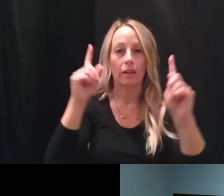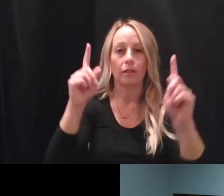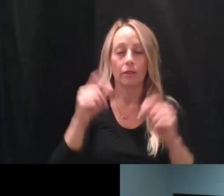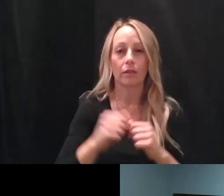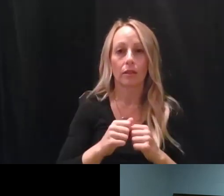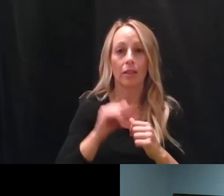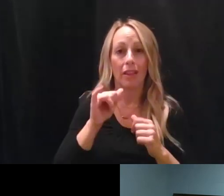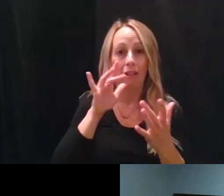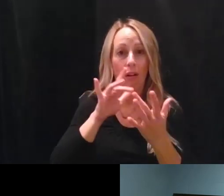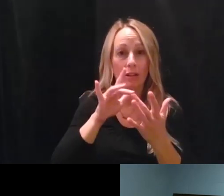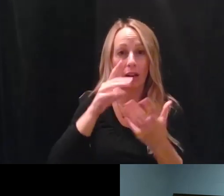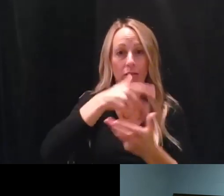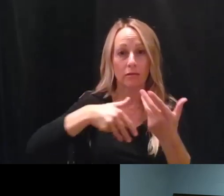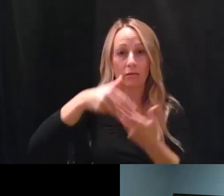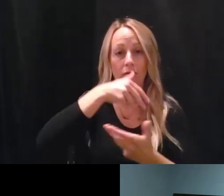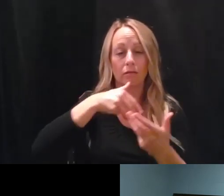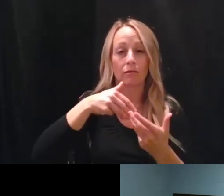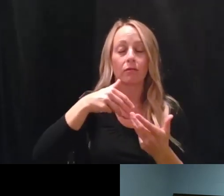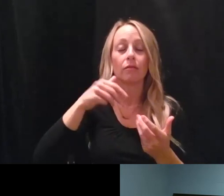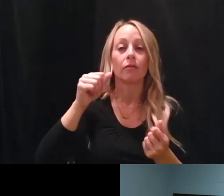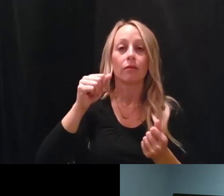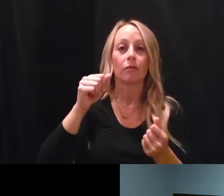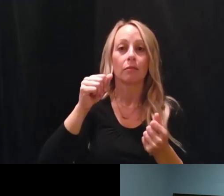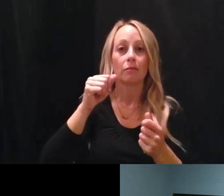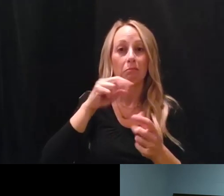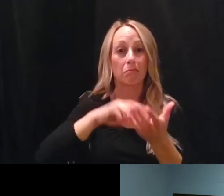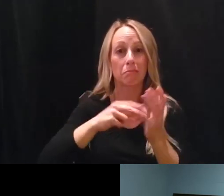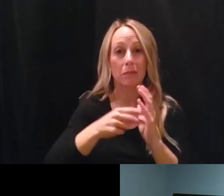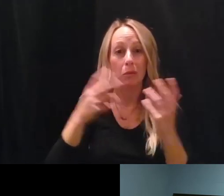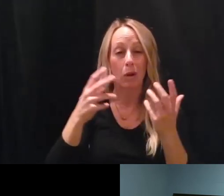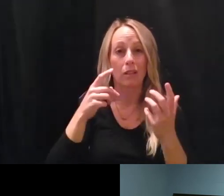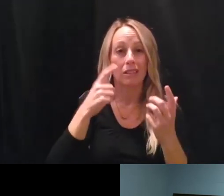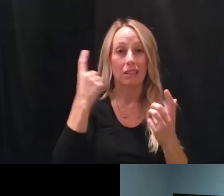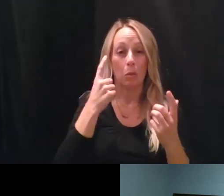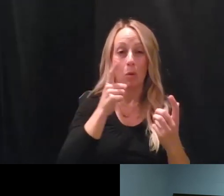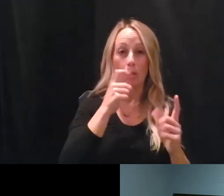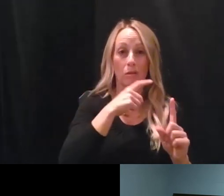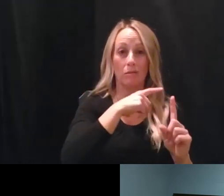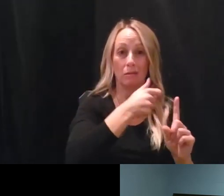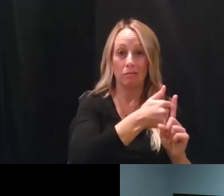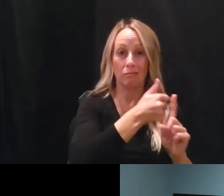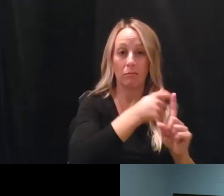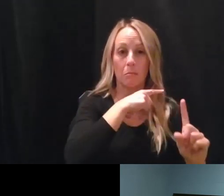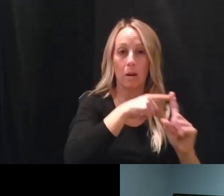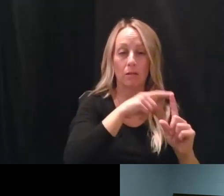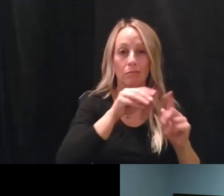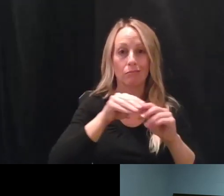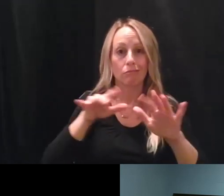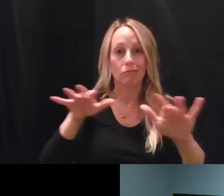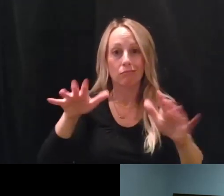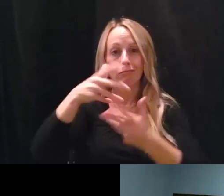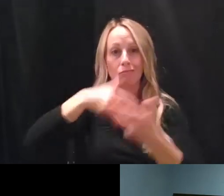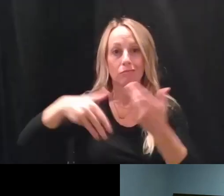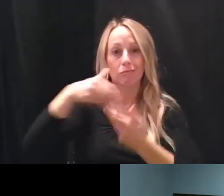spread of disease from a positive individual to any other individuals that they may have close contact with during their infectious